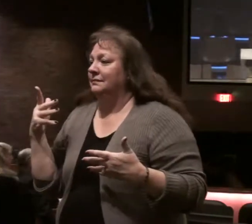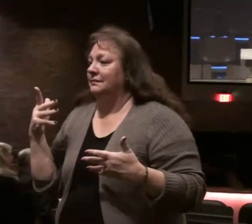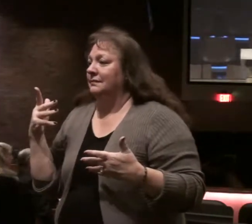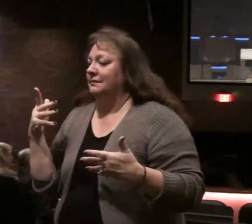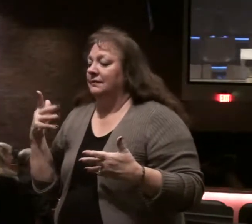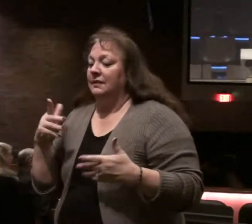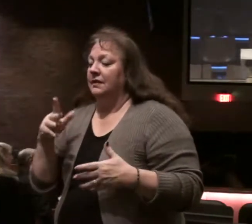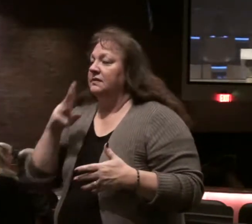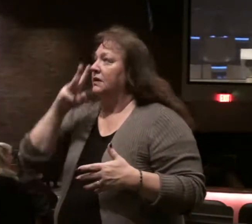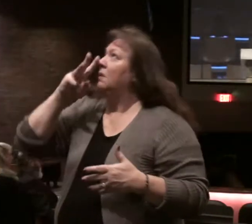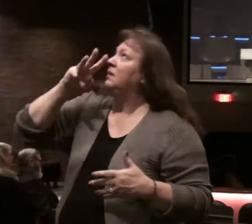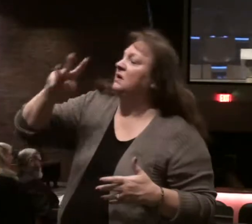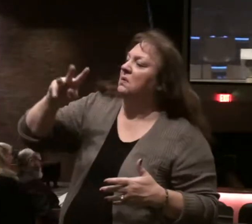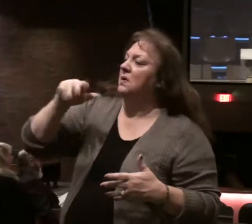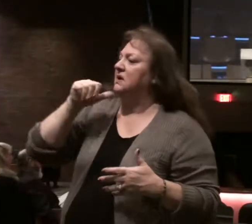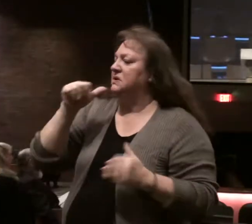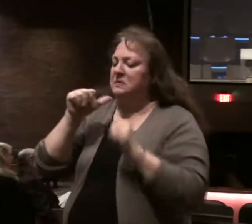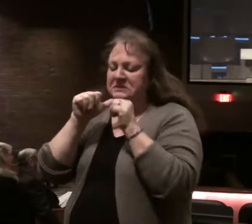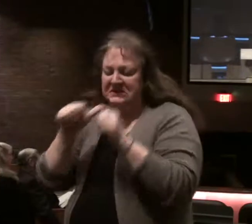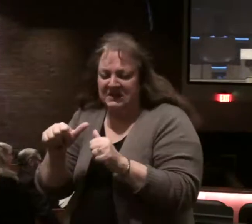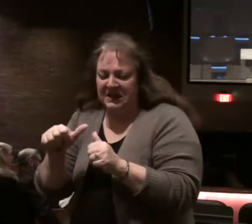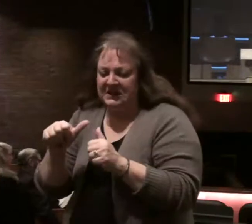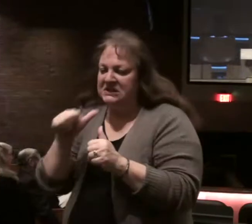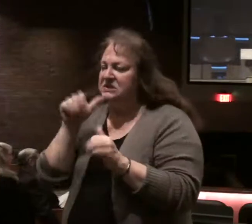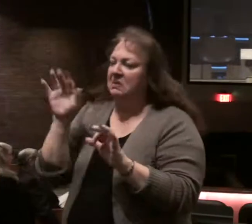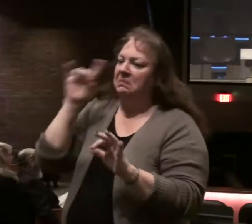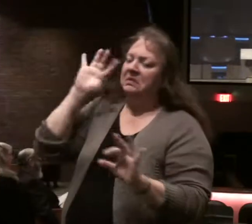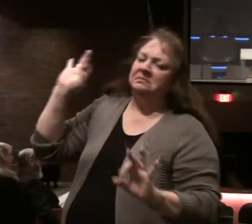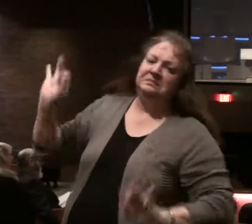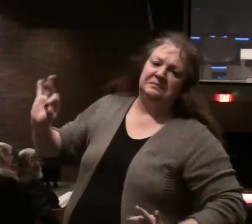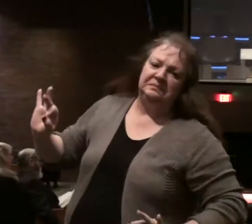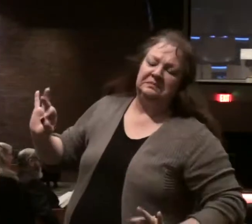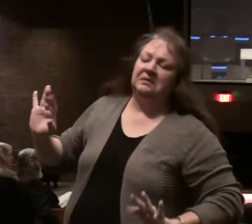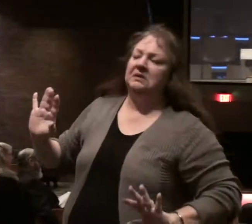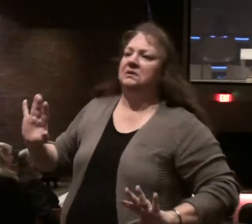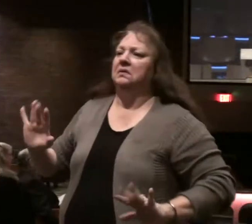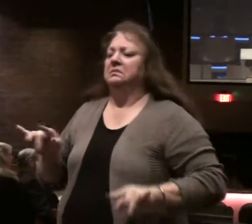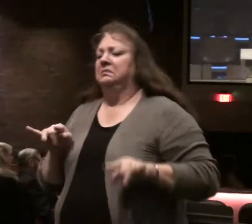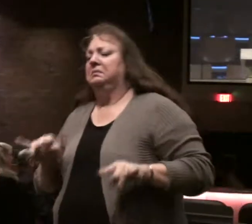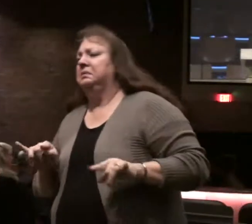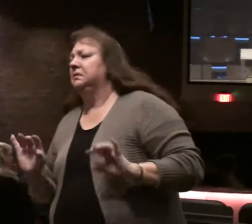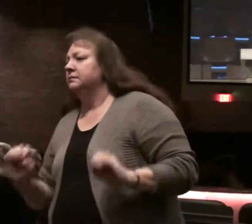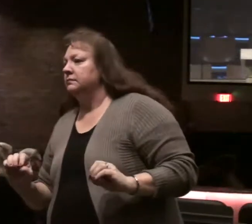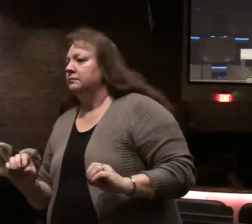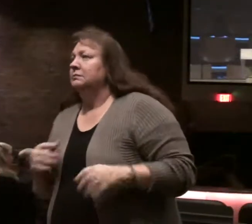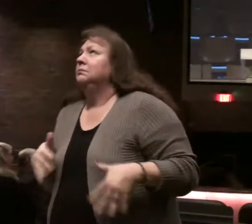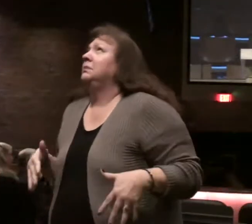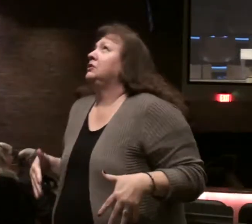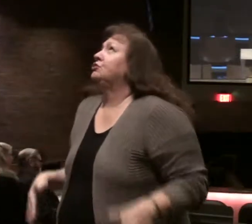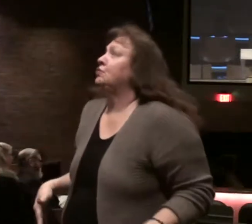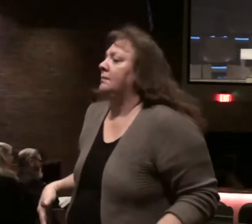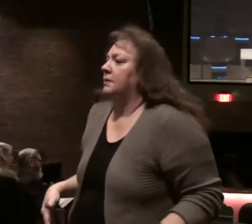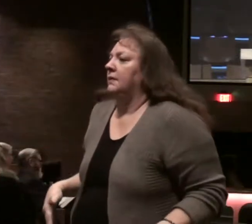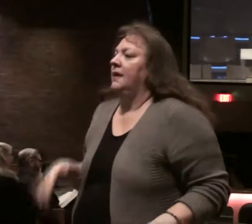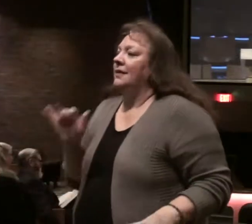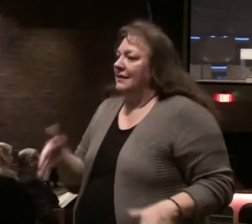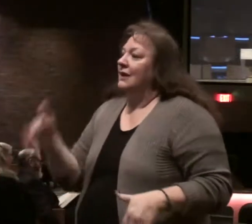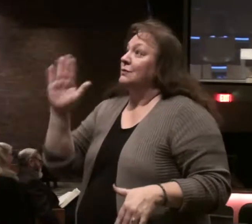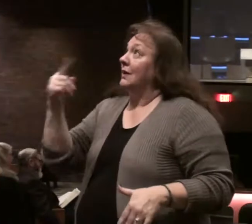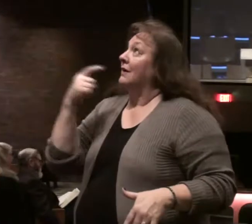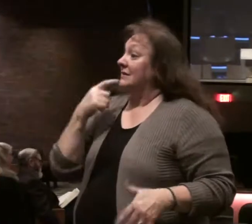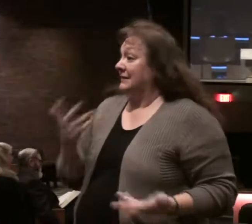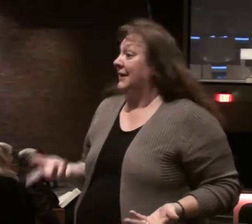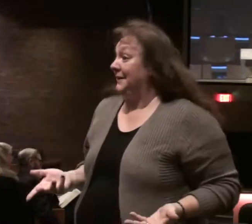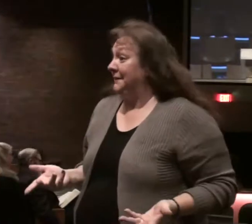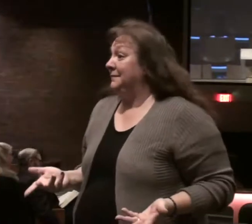Don't ignore it, don't deny it, don't downplay it, don't scoff at it, but tremble before it. This was what God had said.